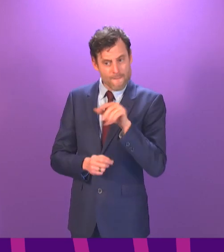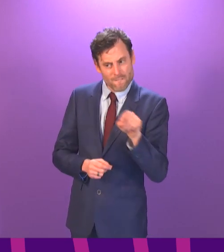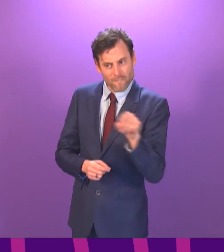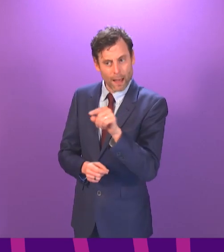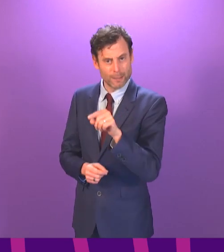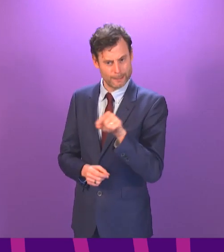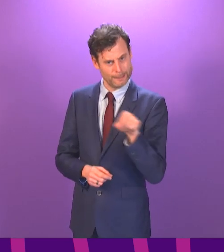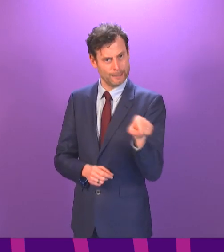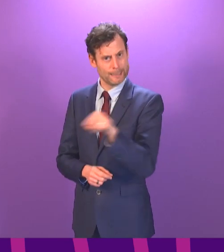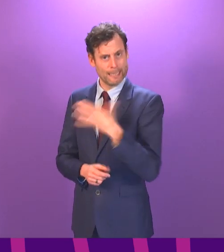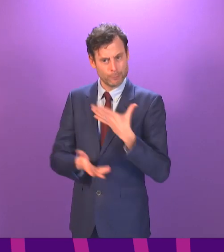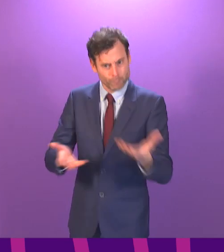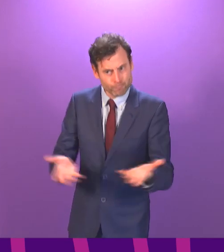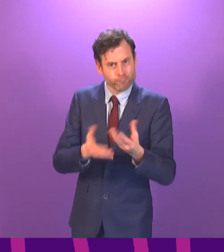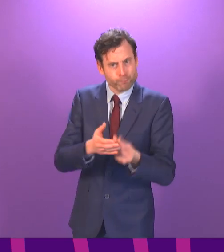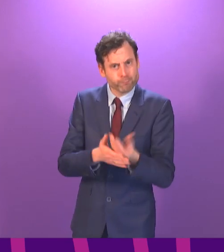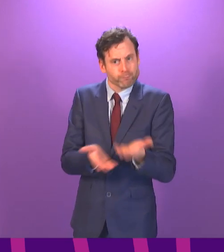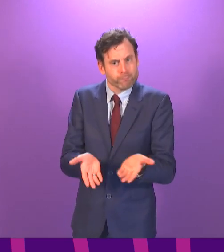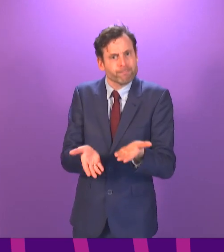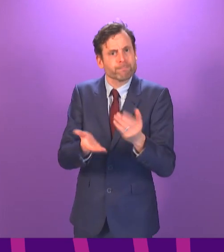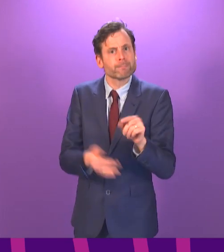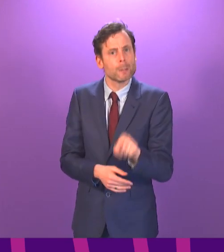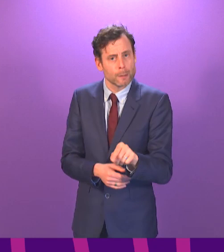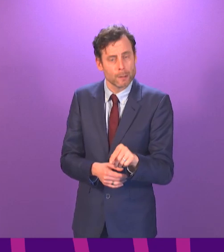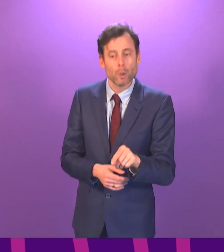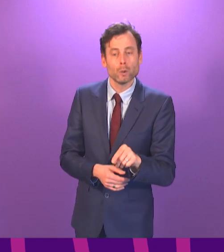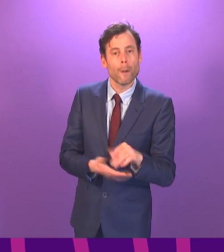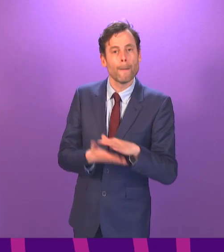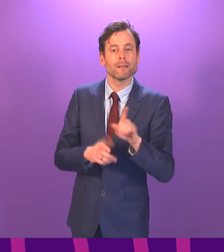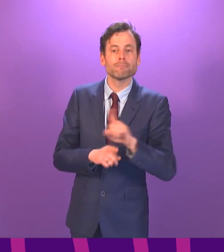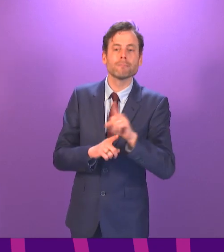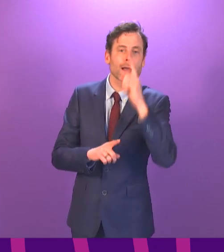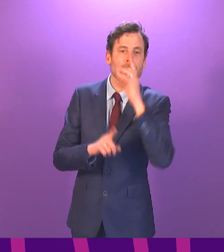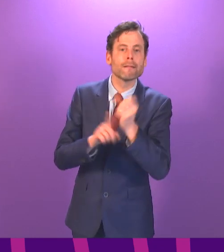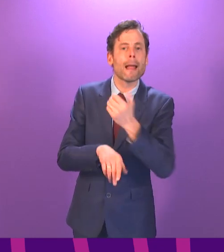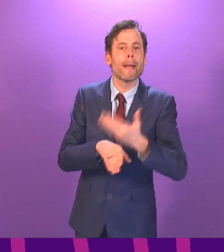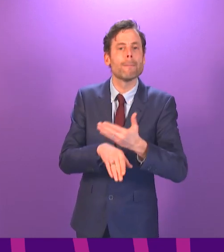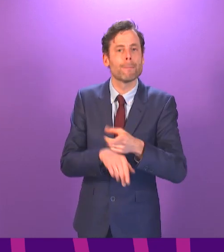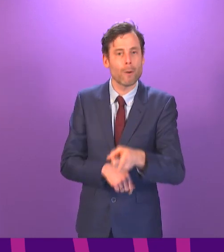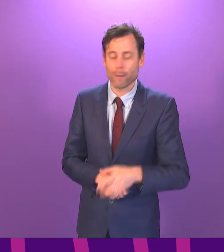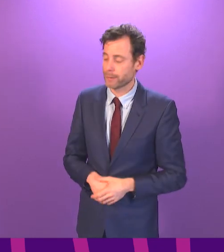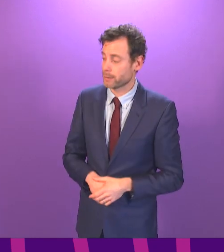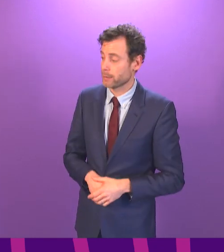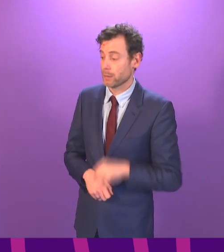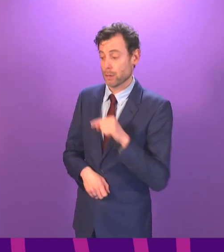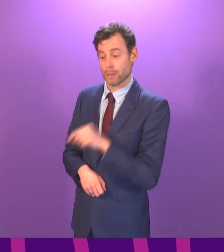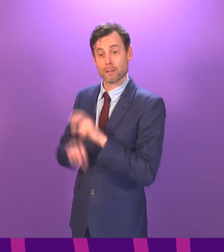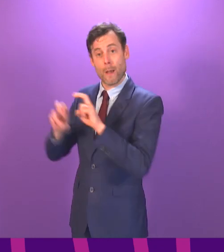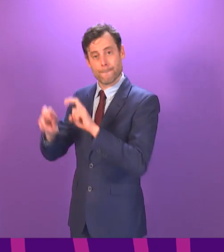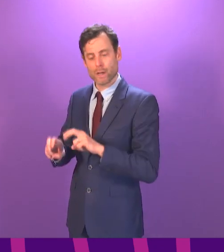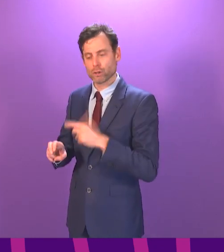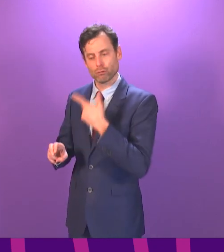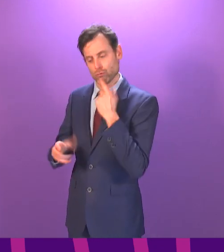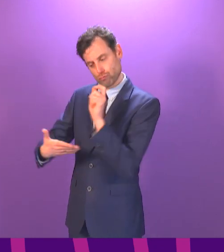plan, to progress into and then within employment. This year's draft budget confirms further funding of £5 million